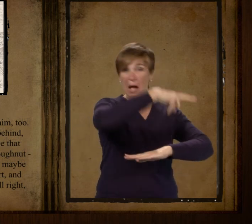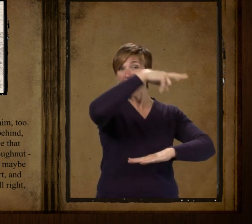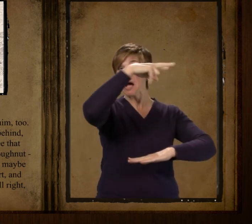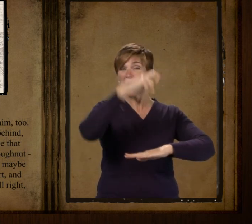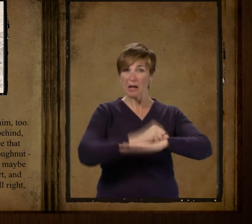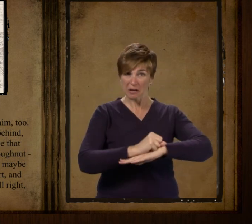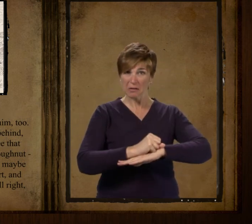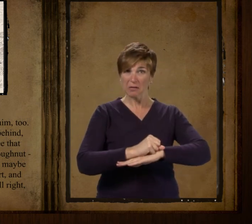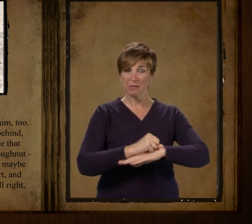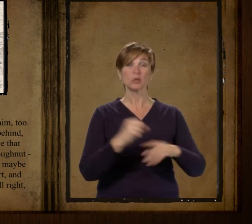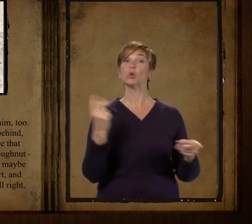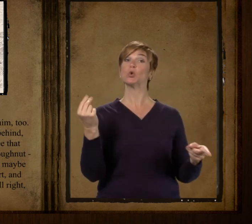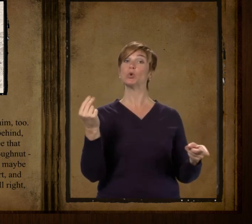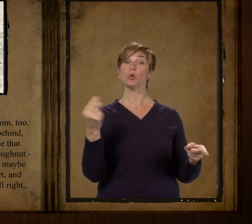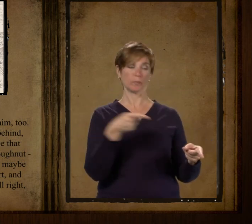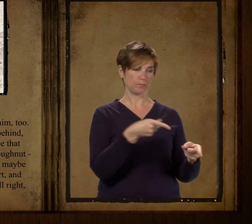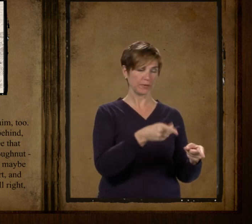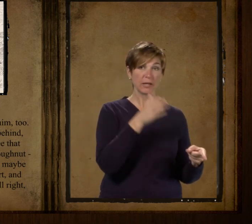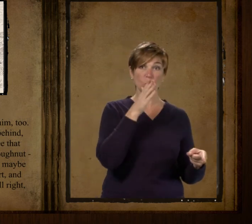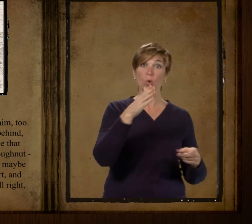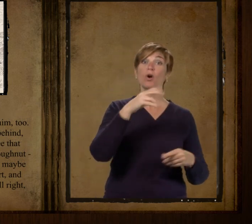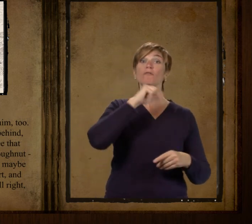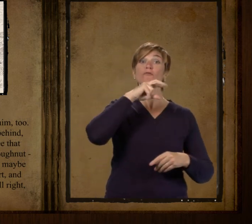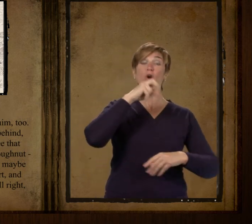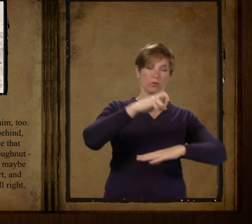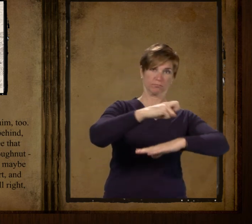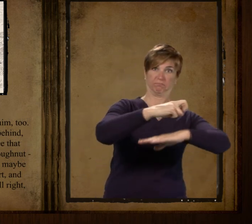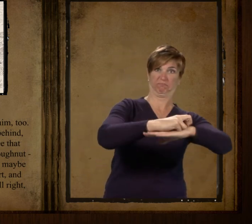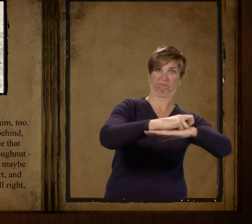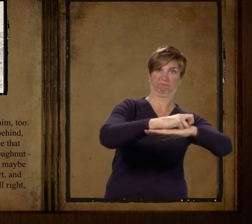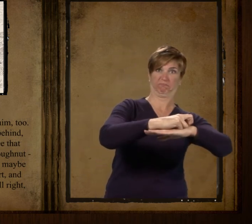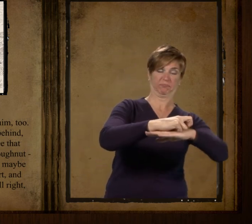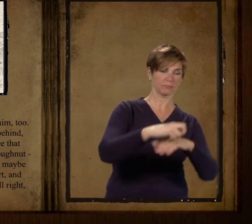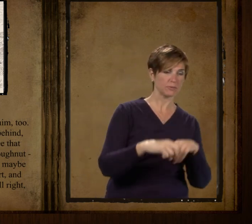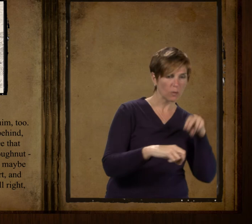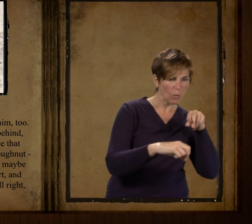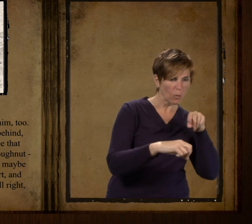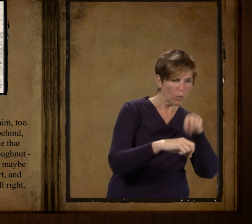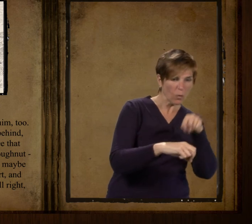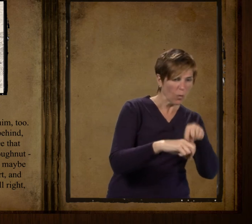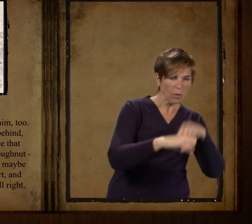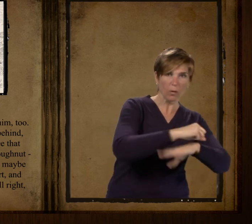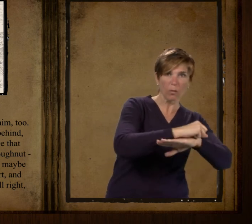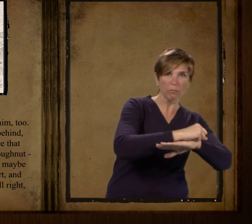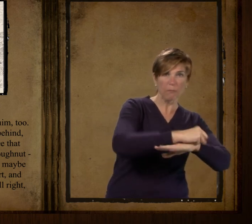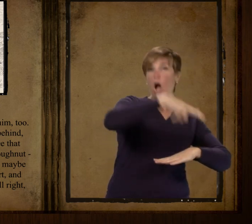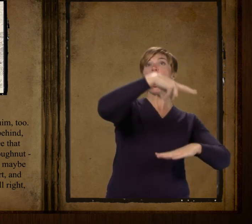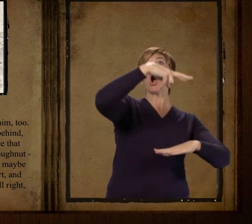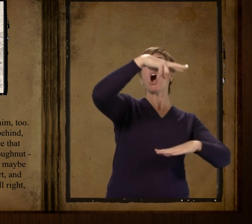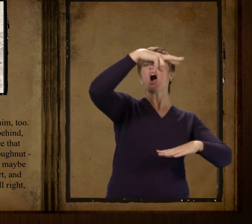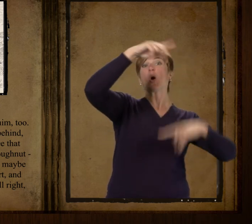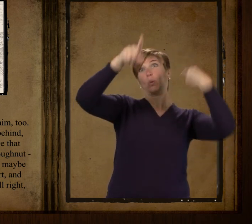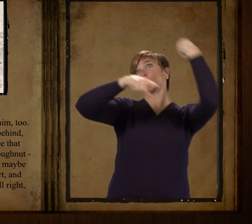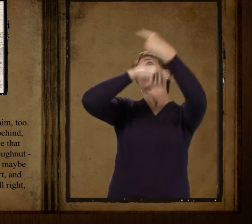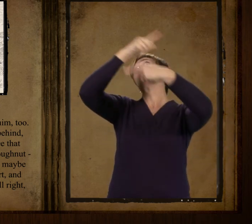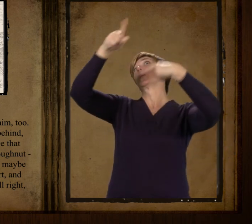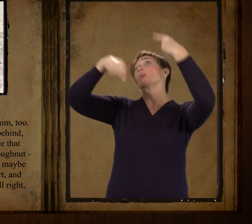and you bet you he did learn him too he'd give him a little punch behind and the next minute